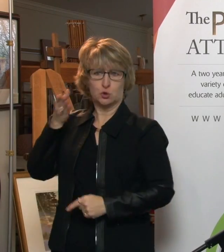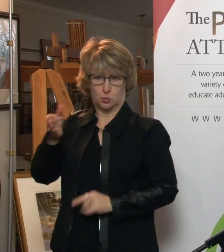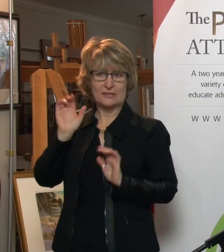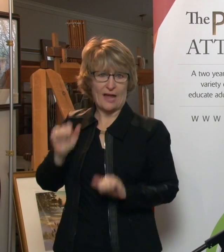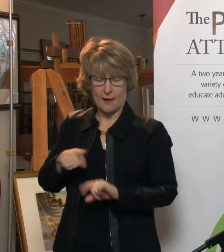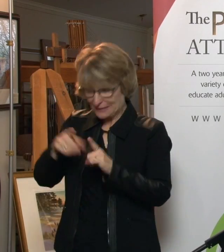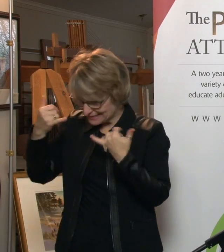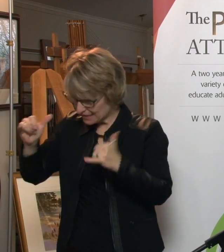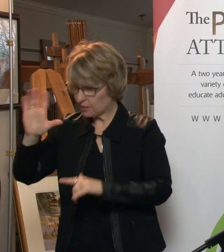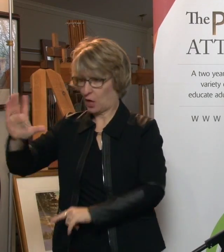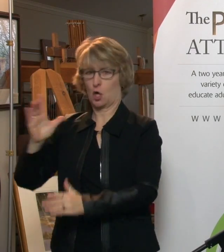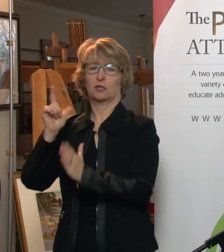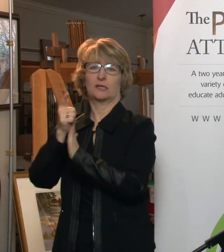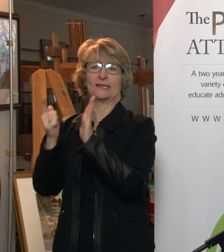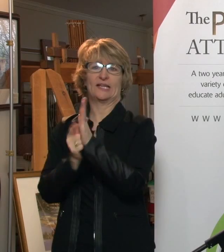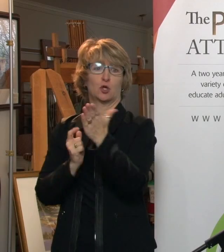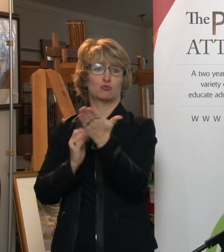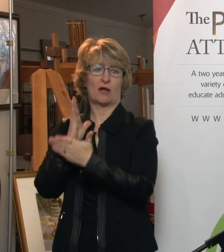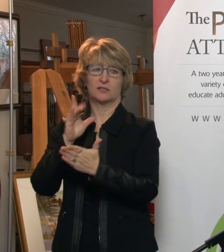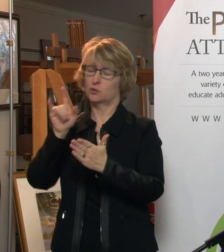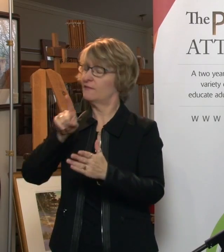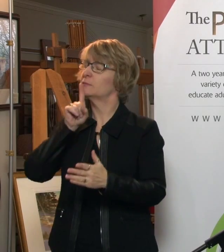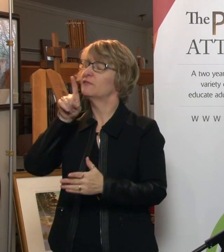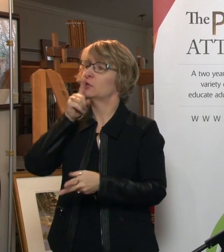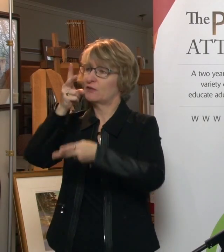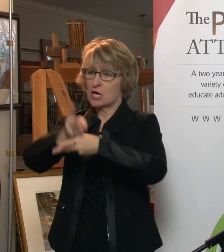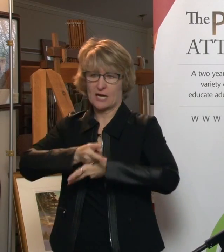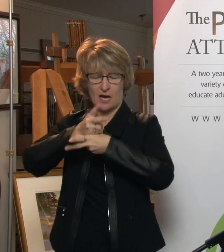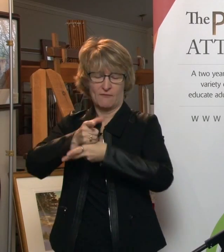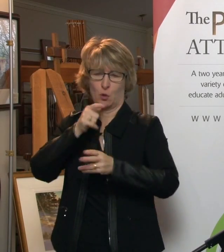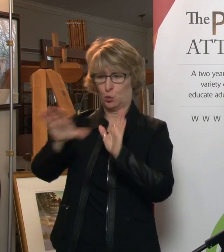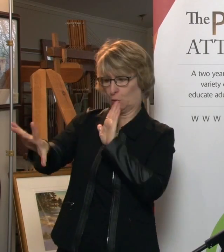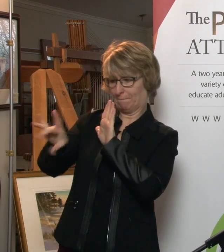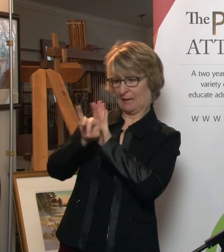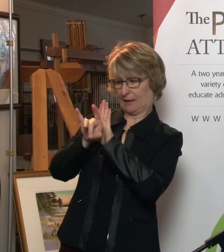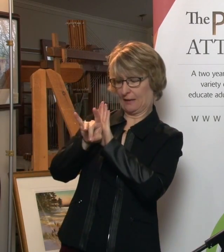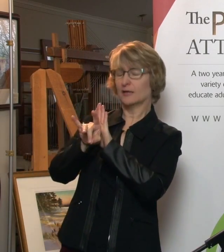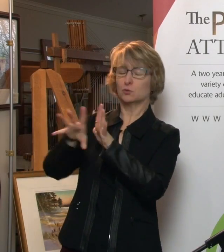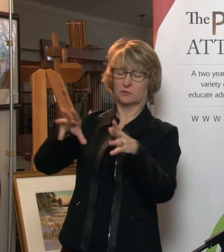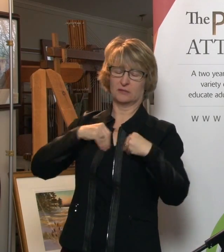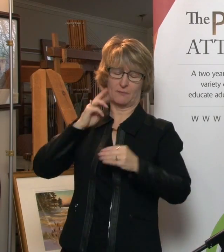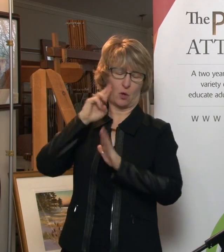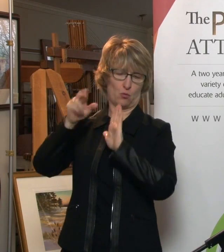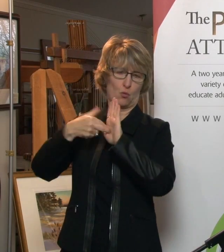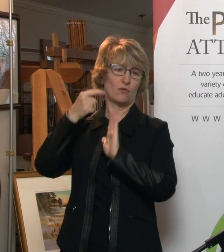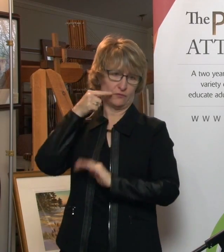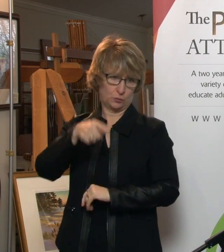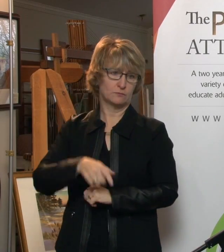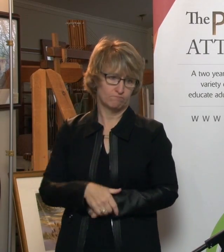authority to do it. So you must be extremely careful who you name to take on this role for you.